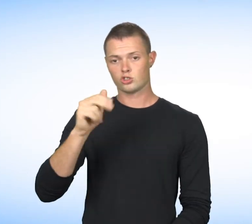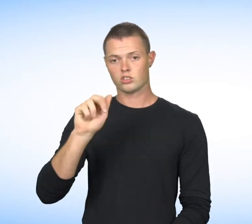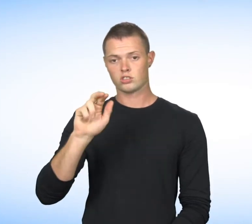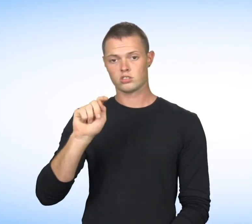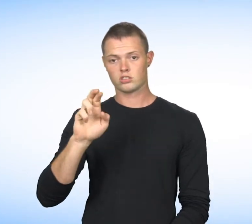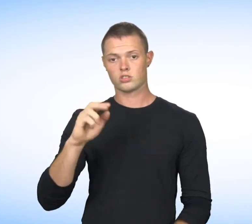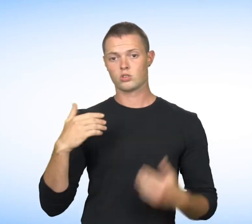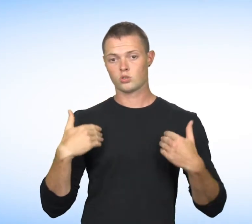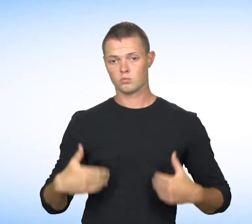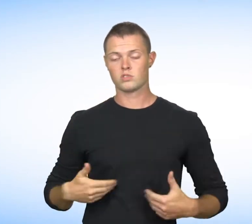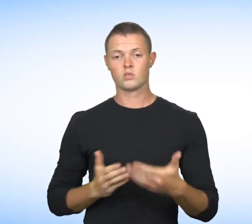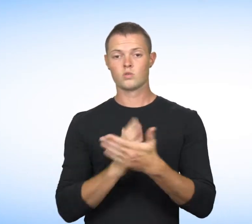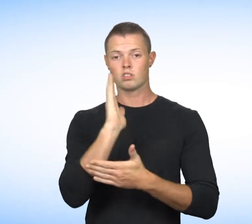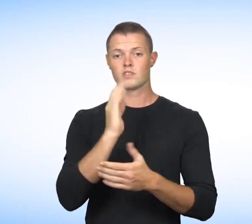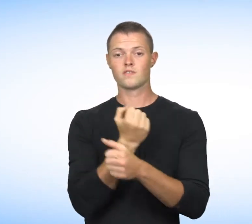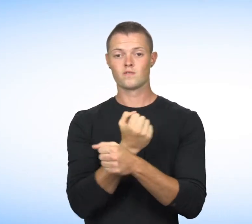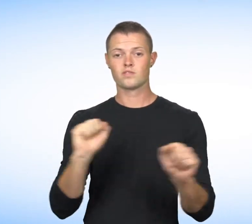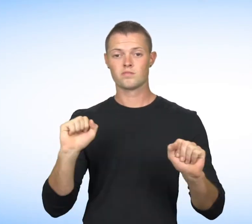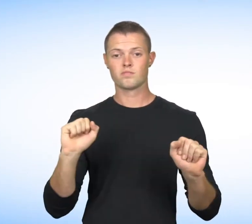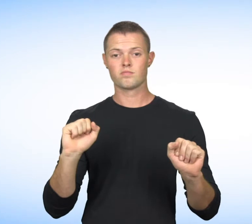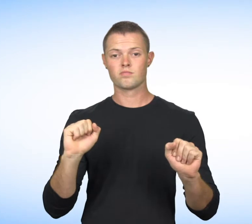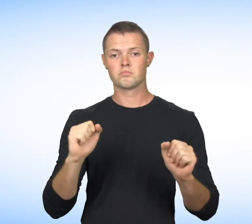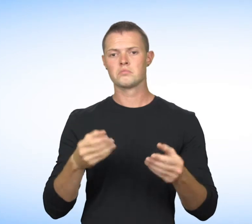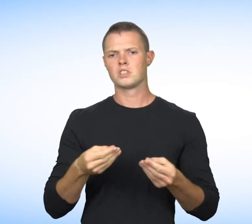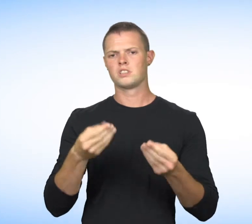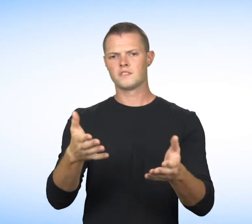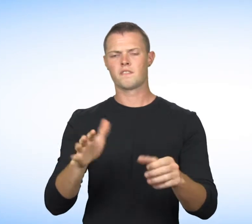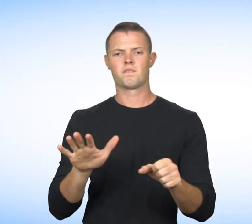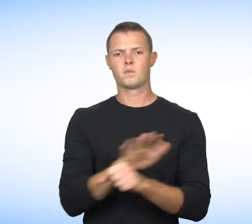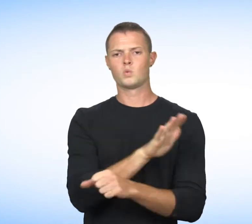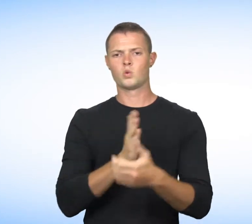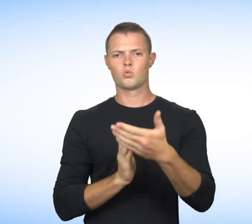This right is guaranteed under the Charter of Human Rights and Freedoms.